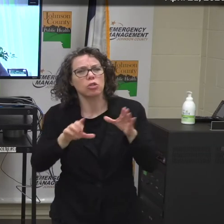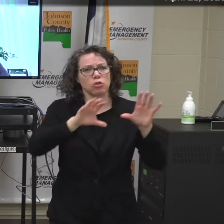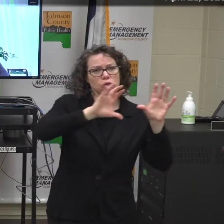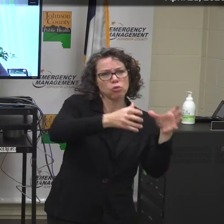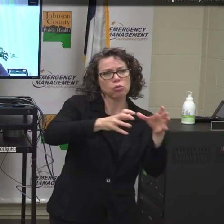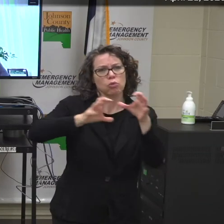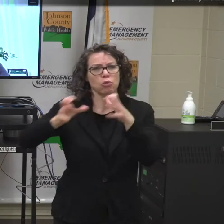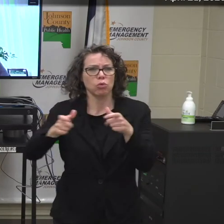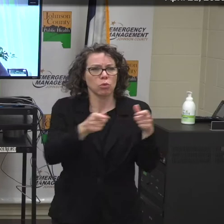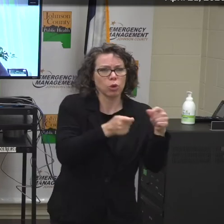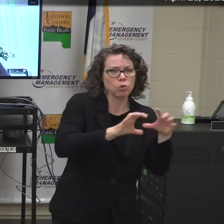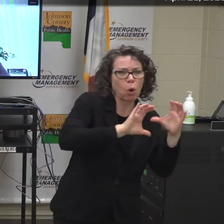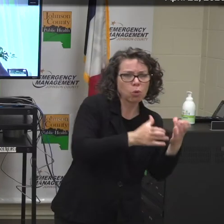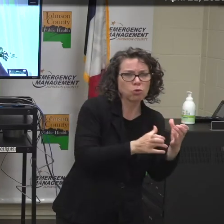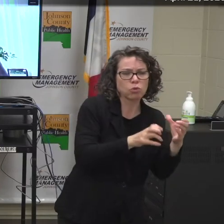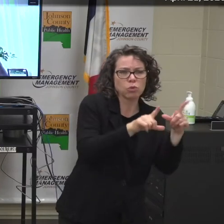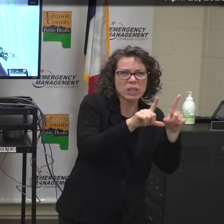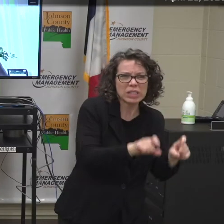effectiveness?